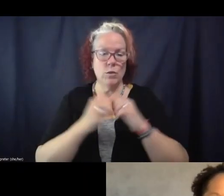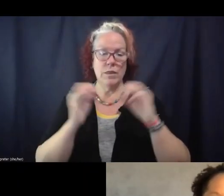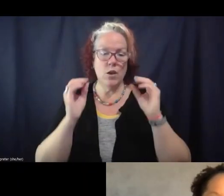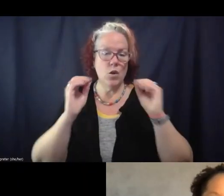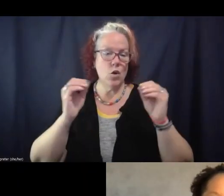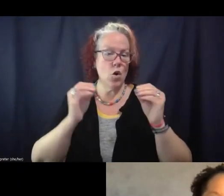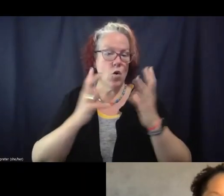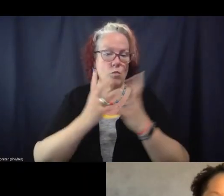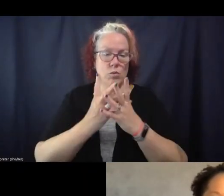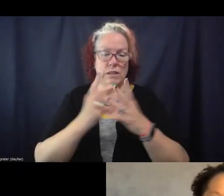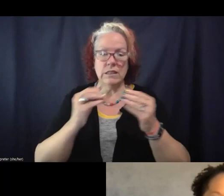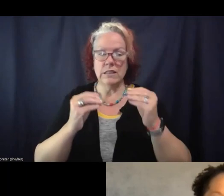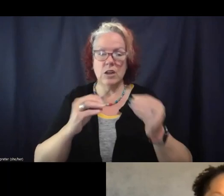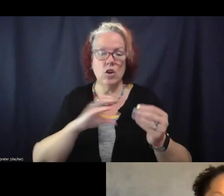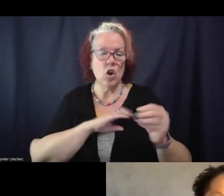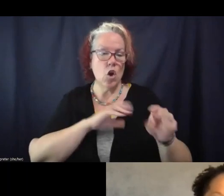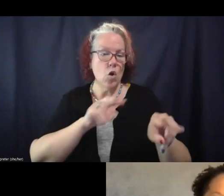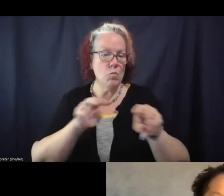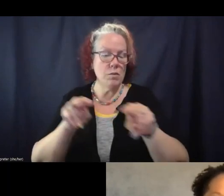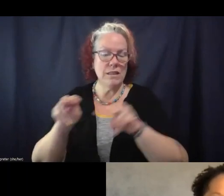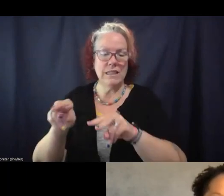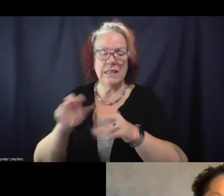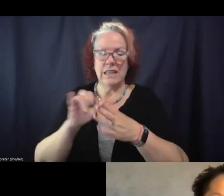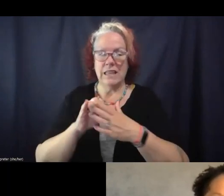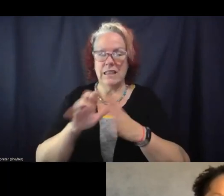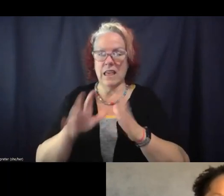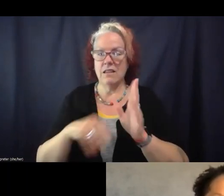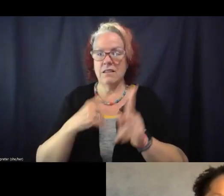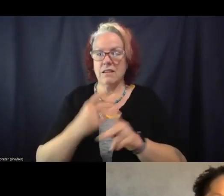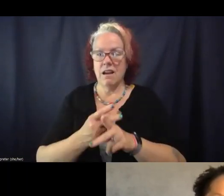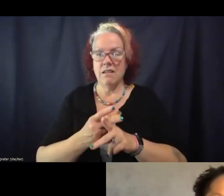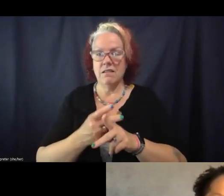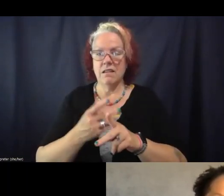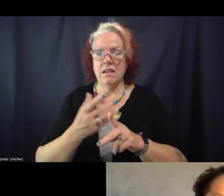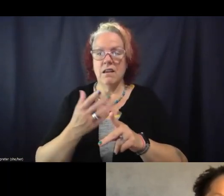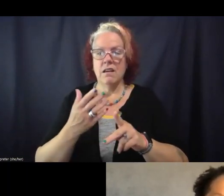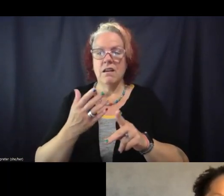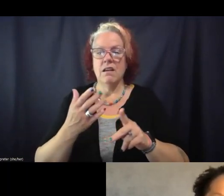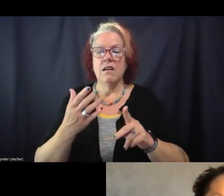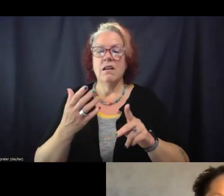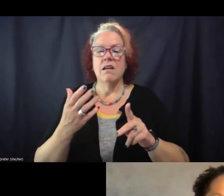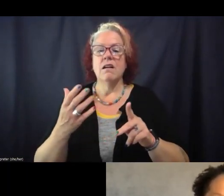policing and, and rooted in that kind of, um, uh,